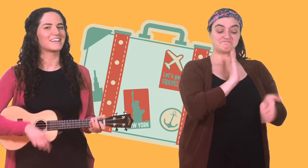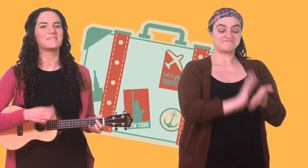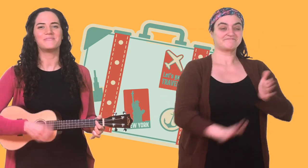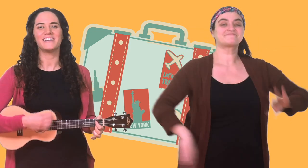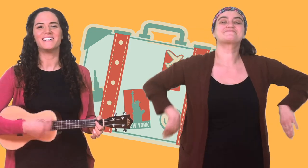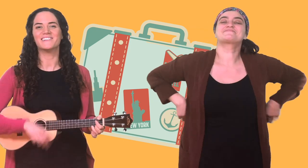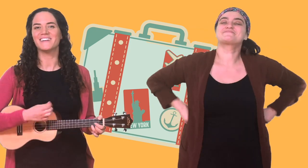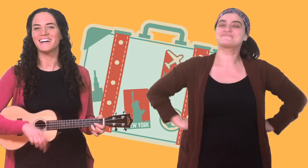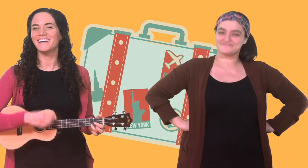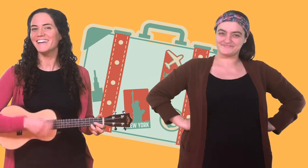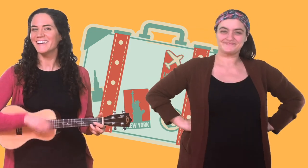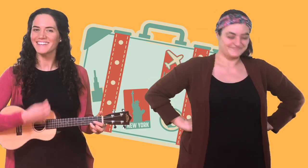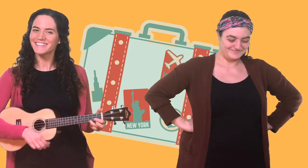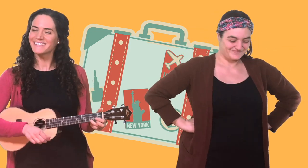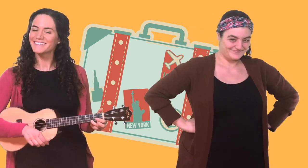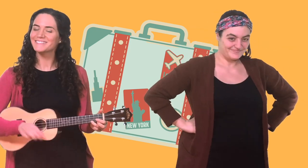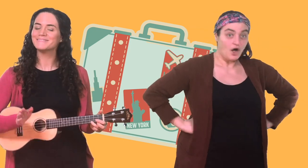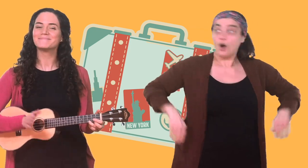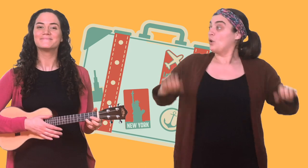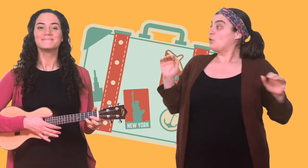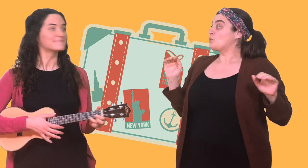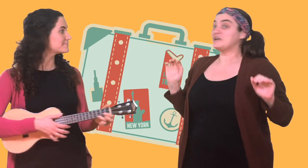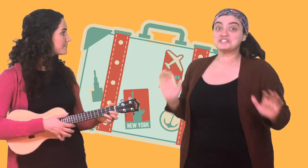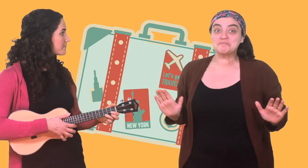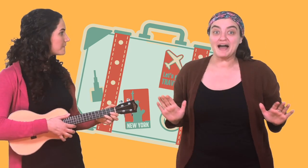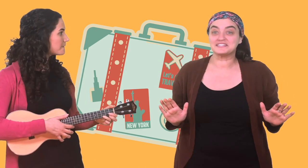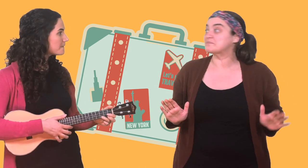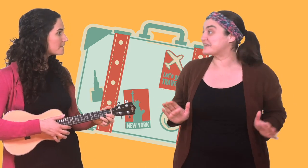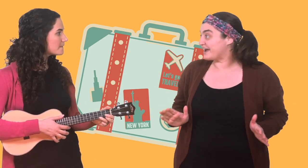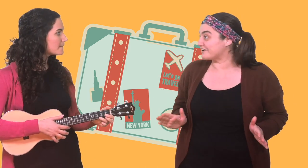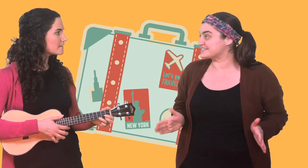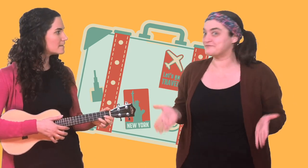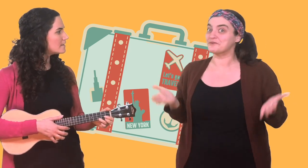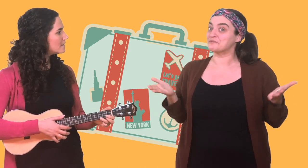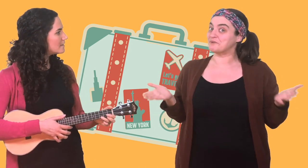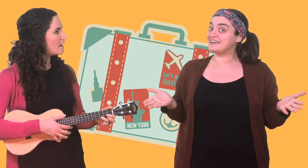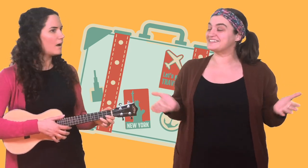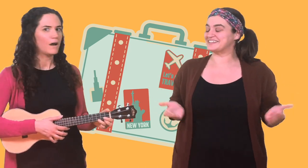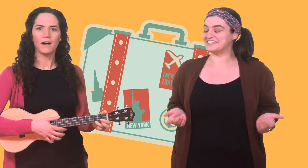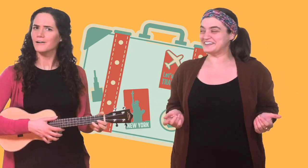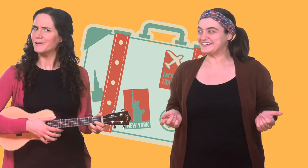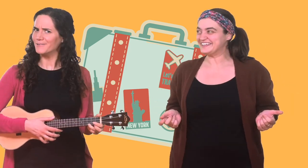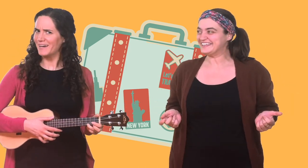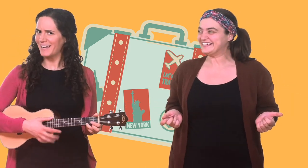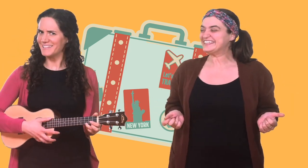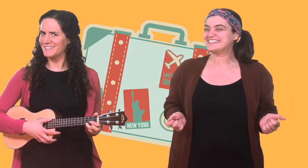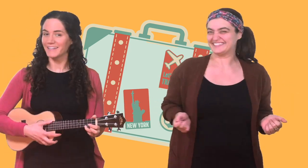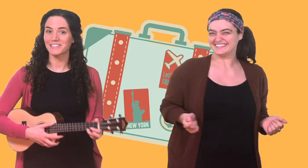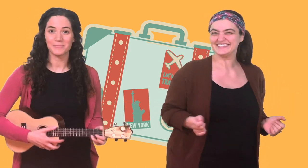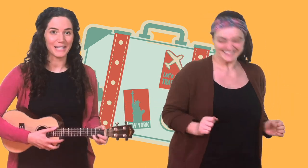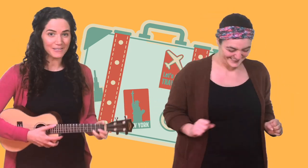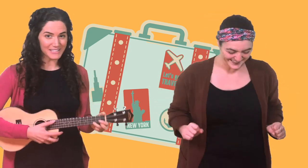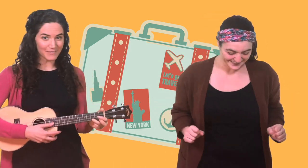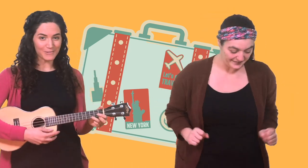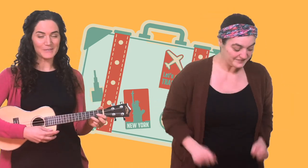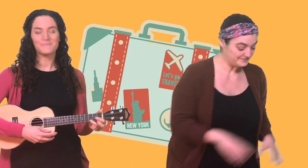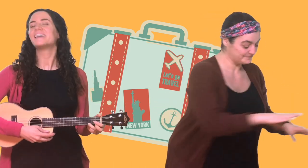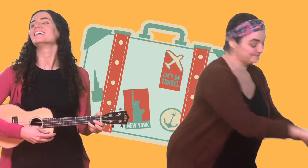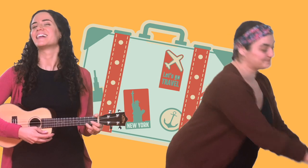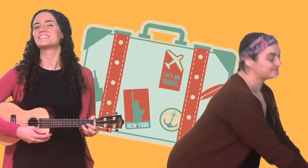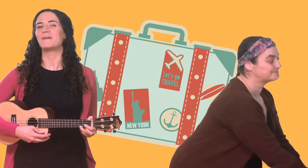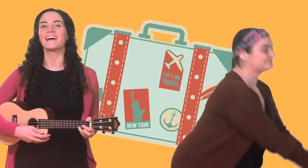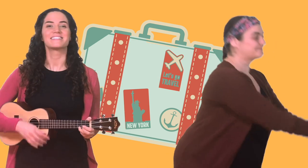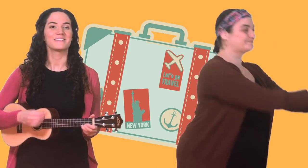It's gonna be alright. We should pack some carrots for the reindeer. Great idea! Get some carrots everyone!